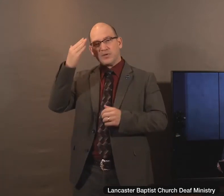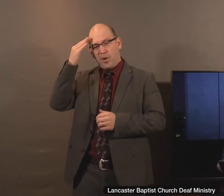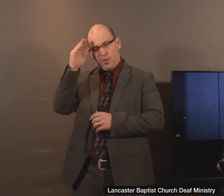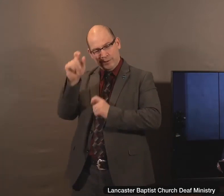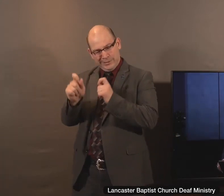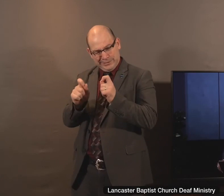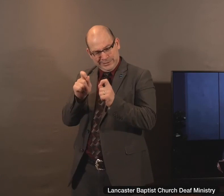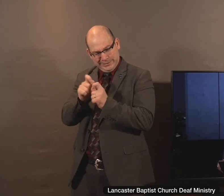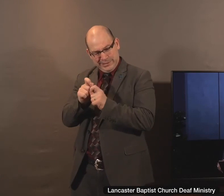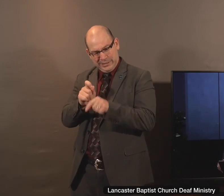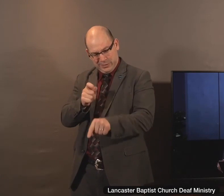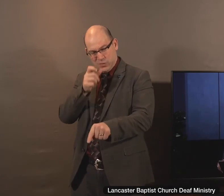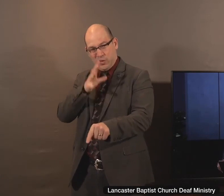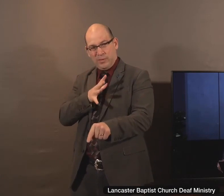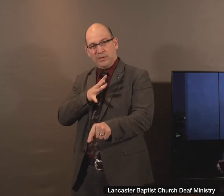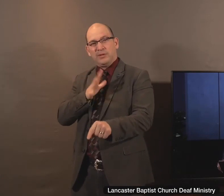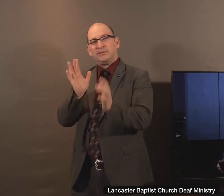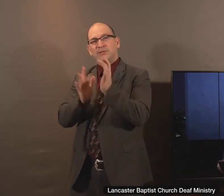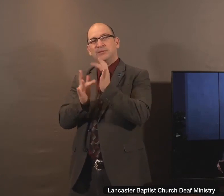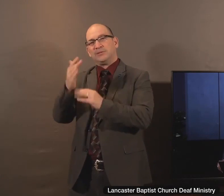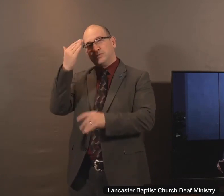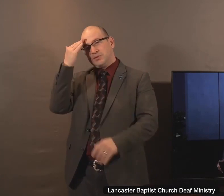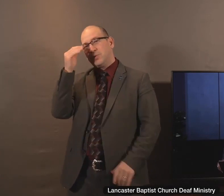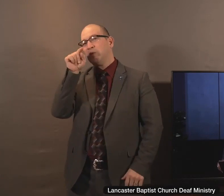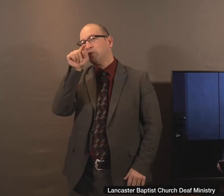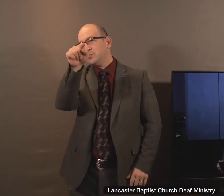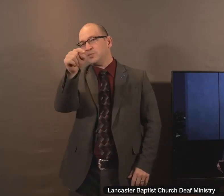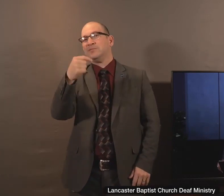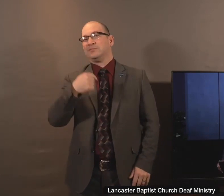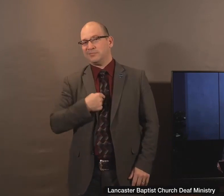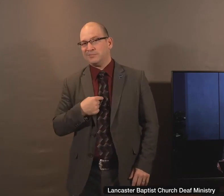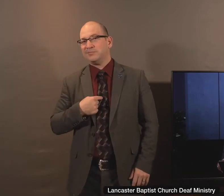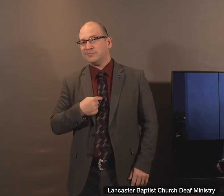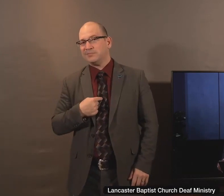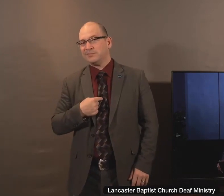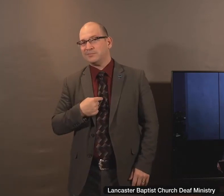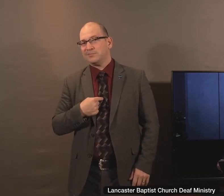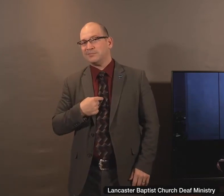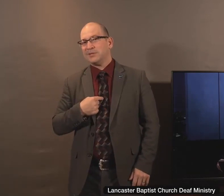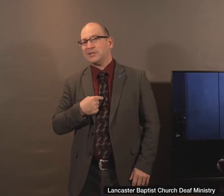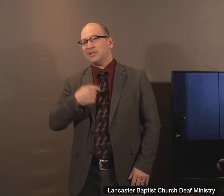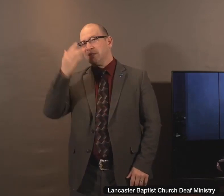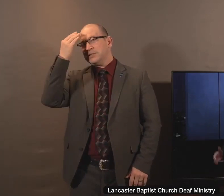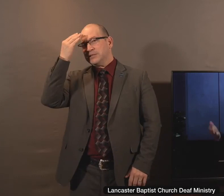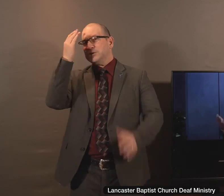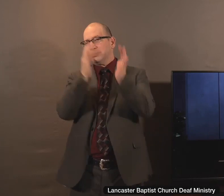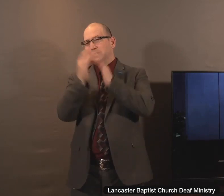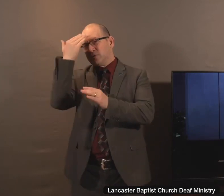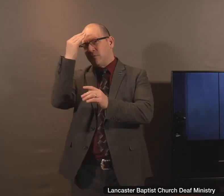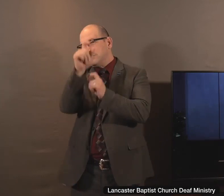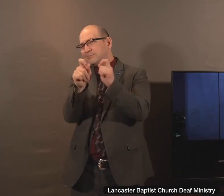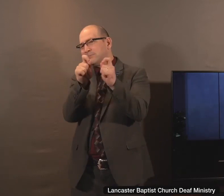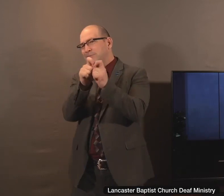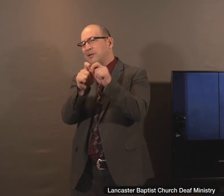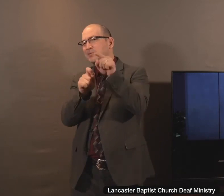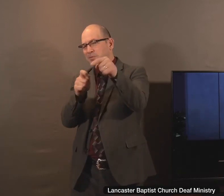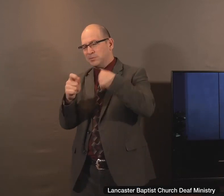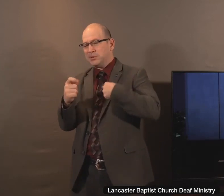knows what manner of person you are and I am. And that's the great thing about his grace. He still loves us. He